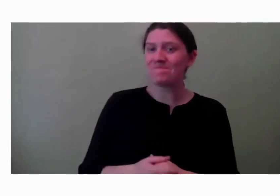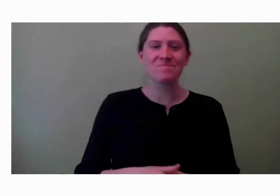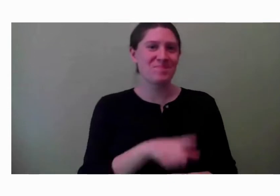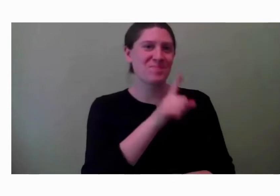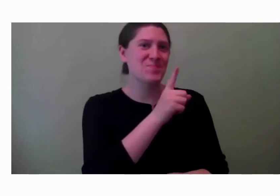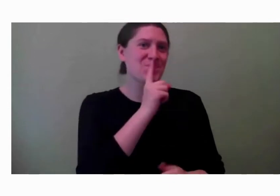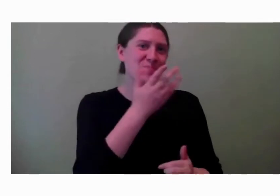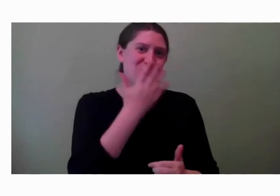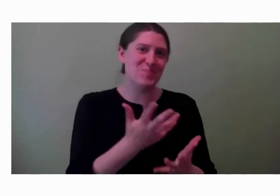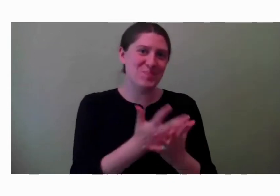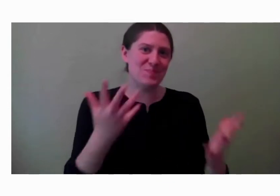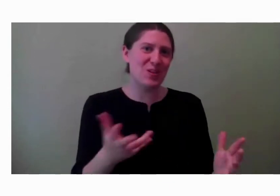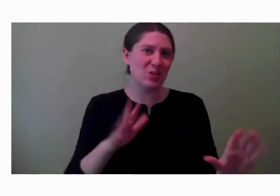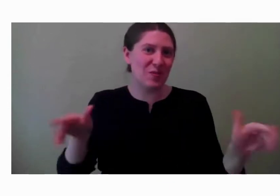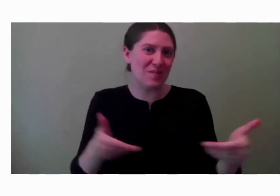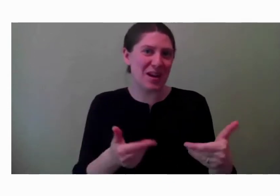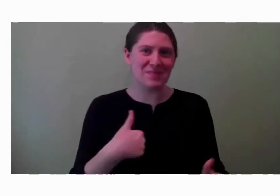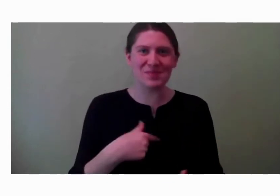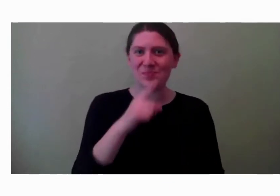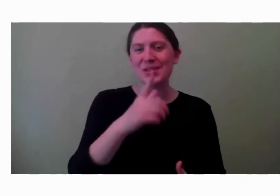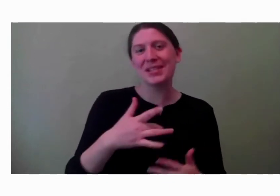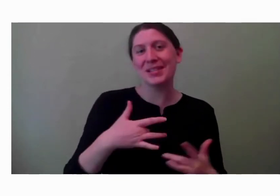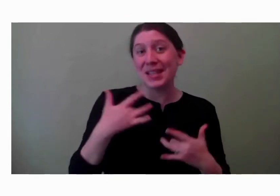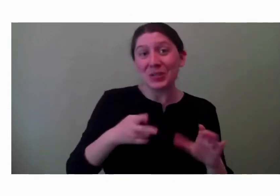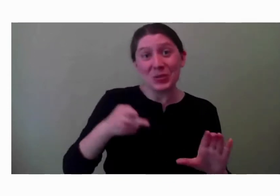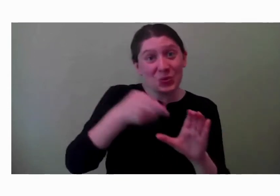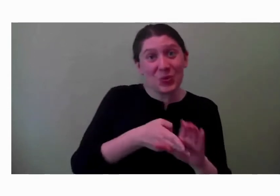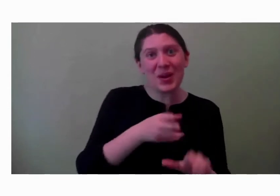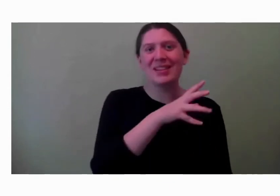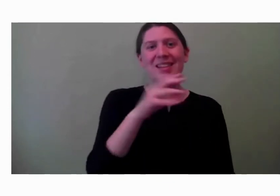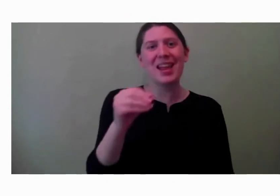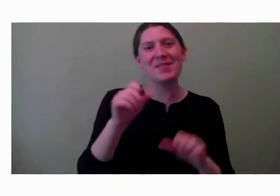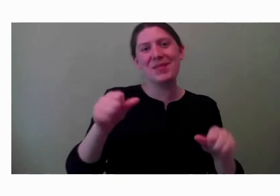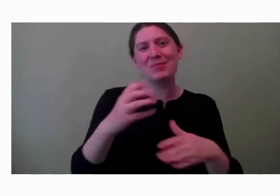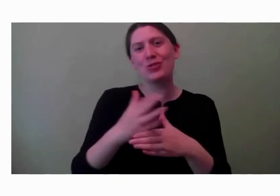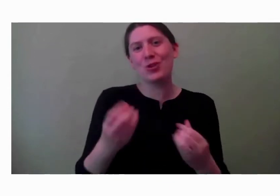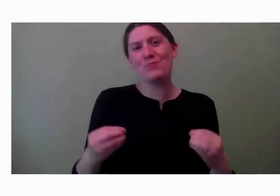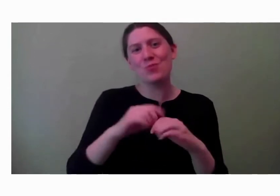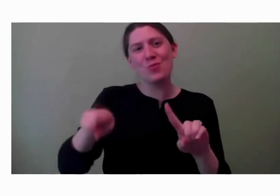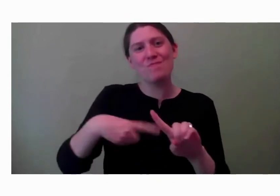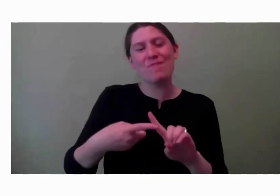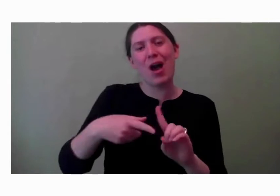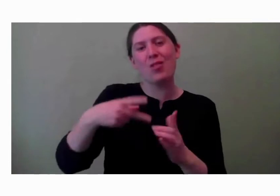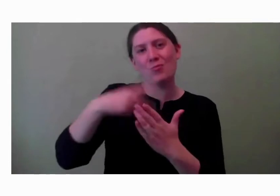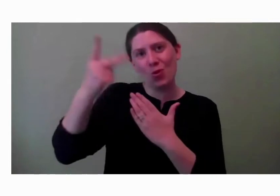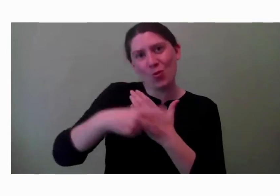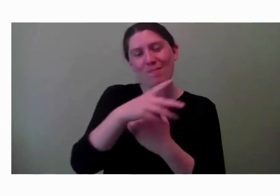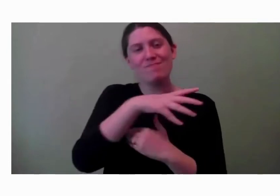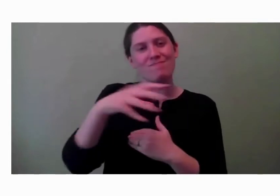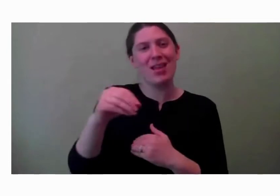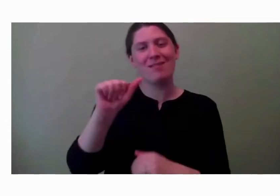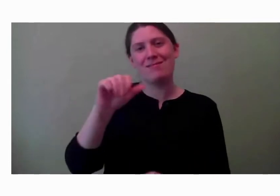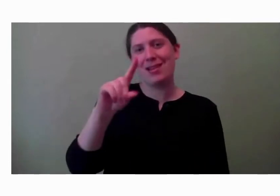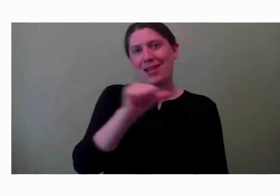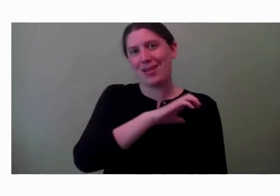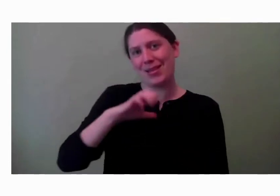much for having me. I'm excited to be on and to be able to share more about Rec to Connect and ADA Cleveland as well. So,